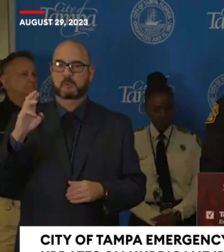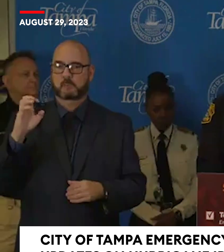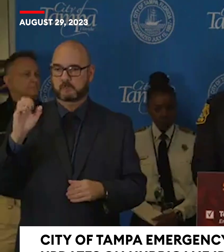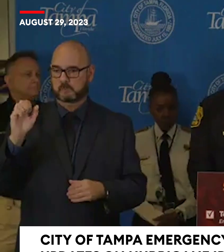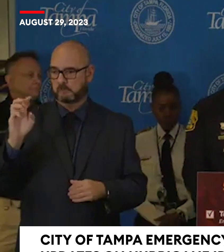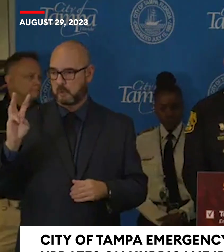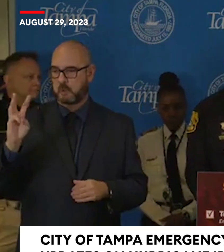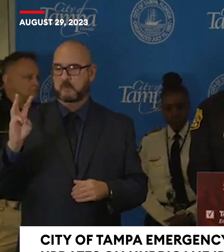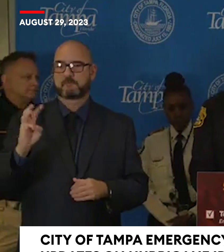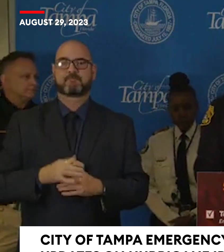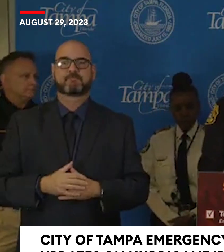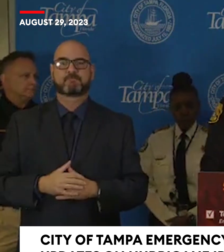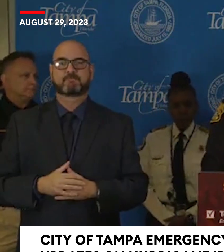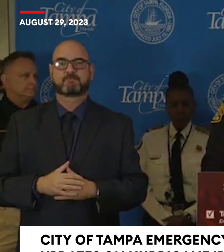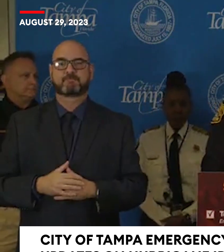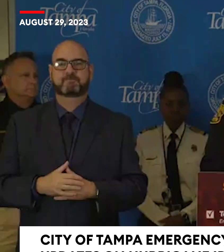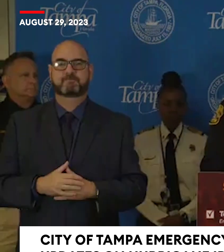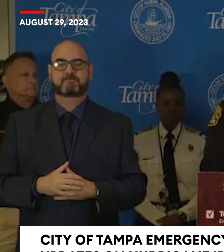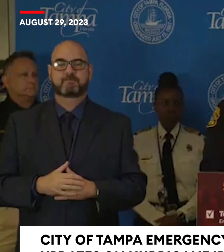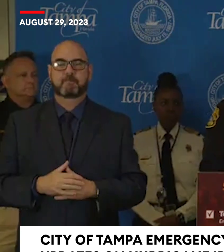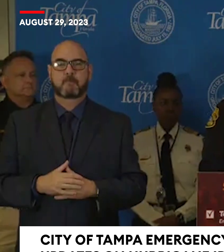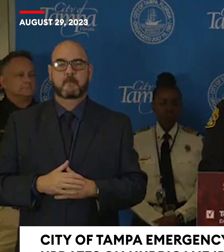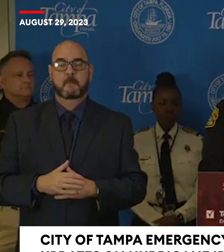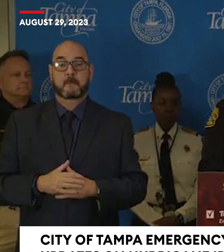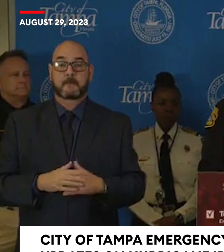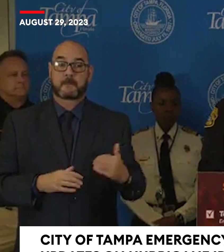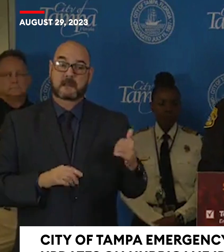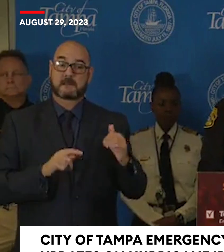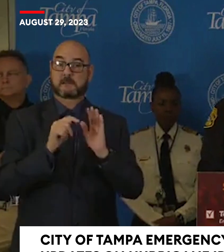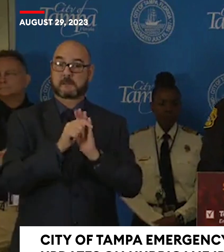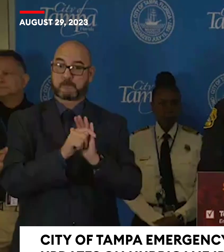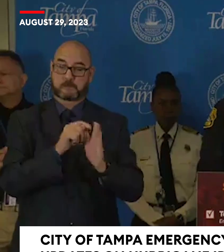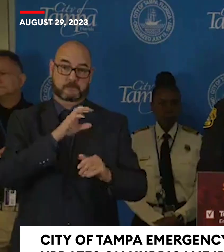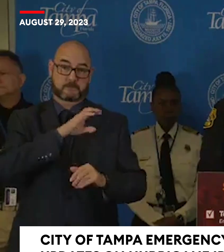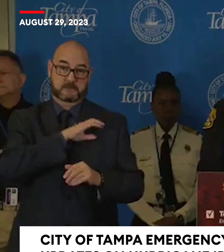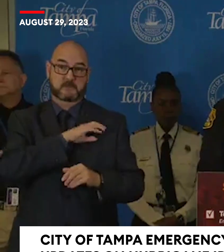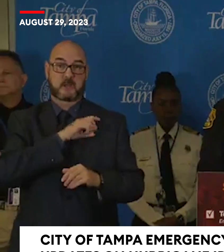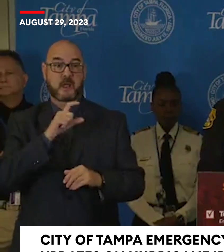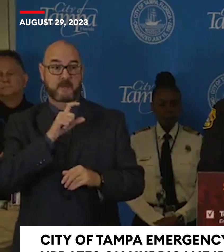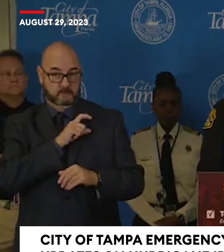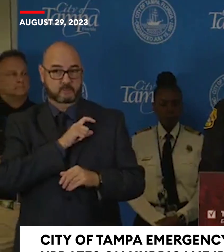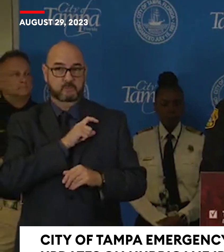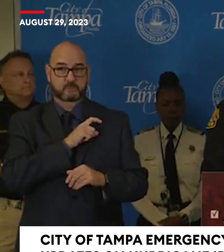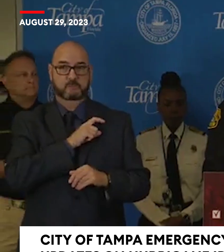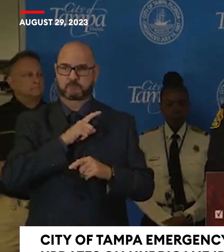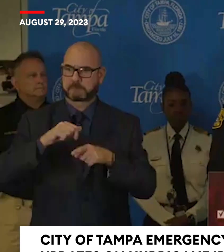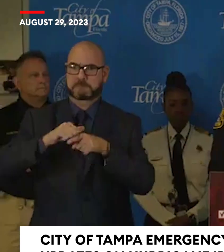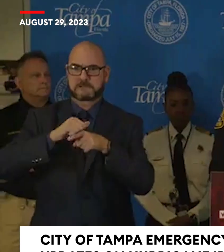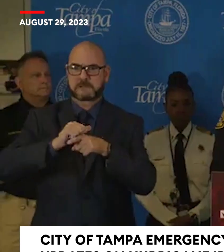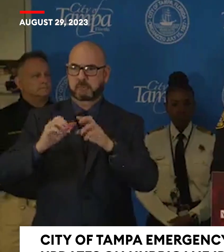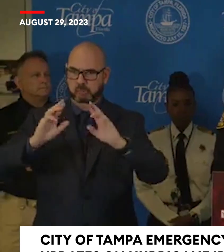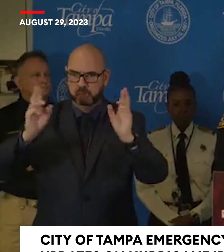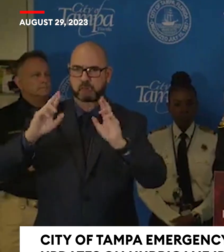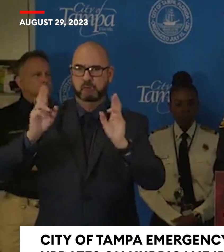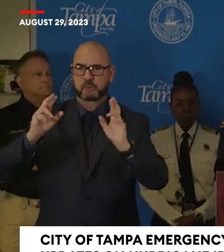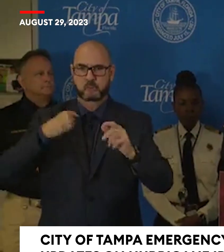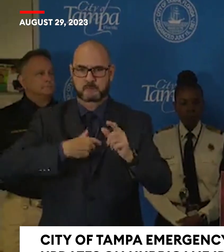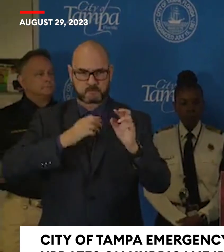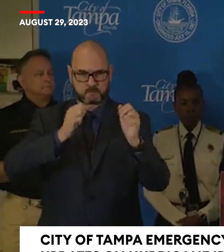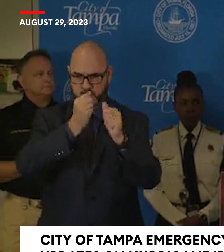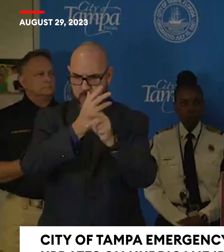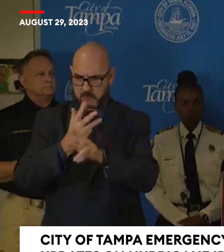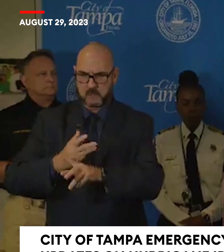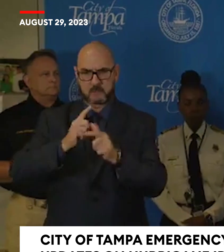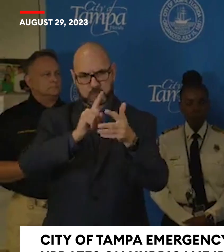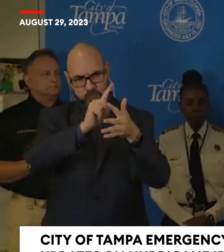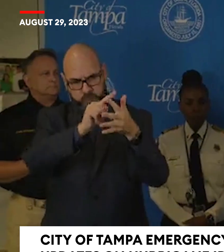Thank you, Chief Tripp. Tampa police officers train constantly and are prepared for any situation. We've